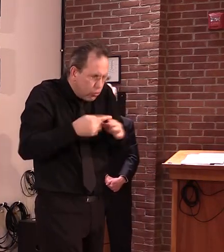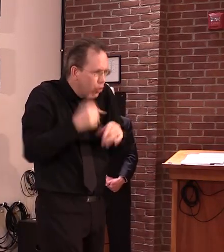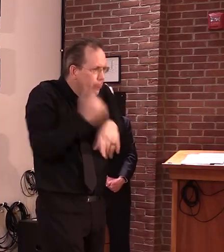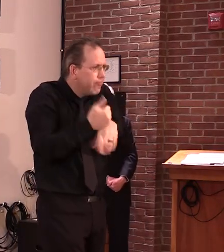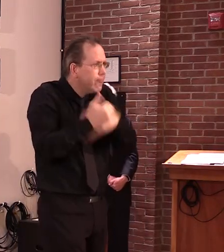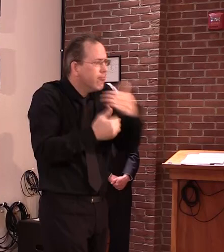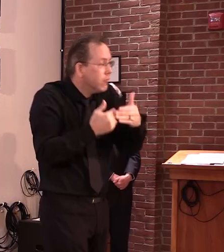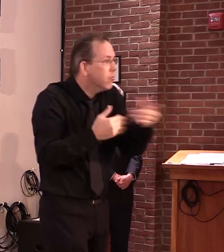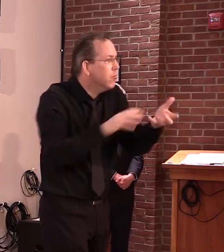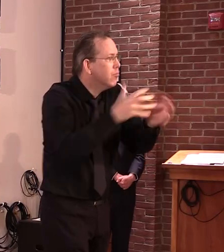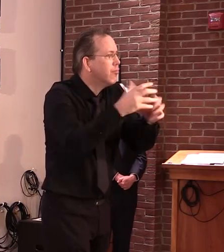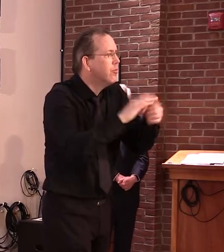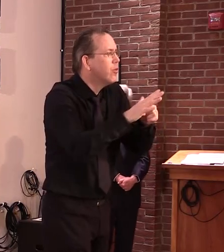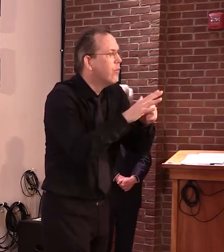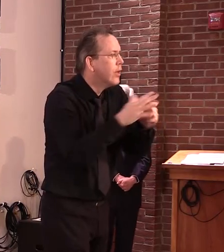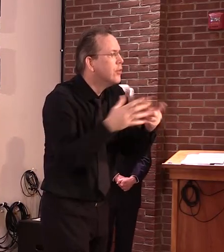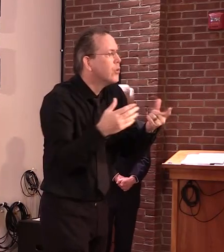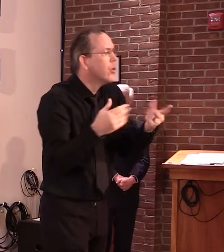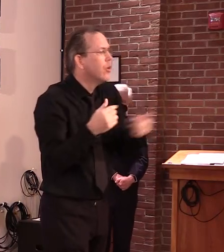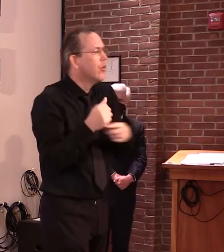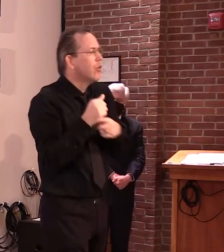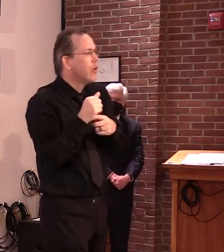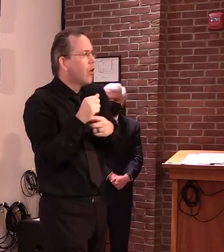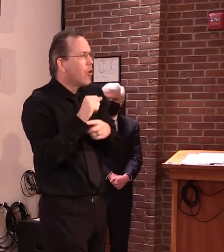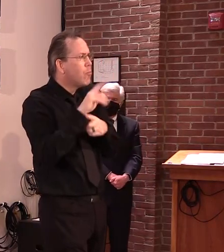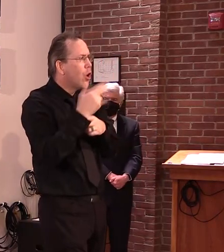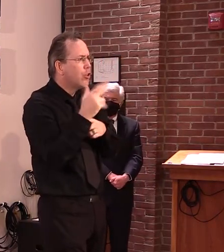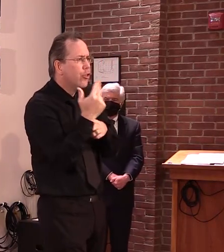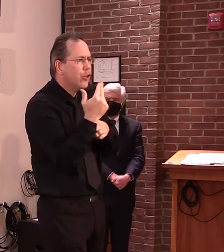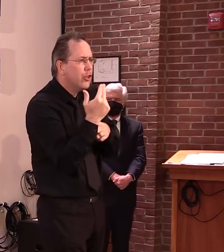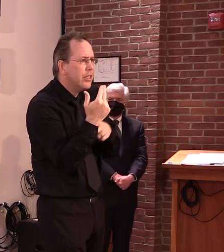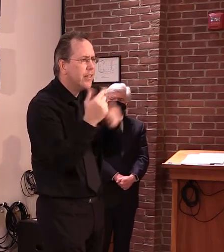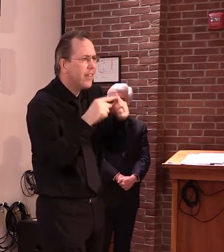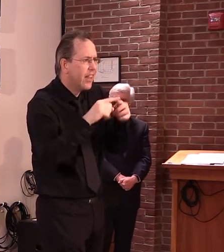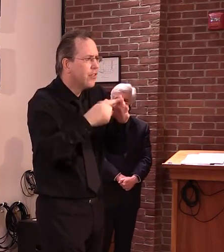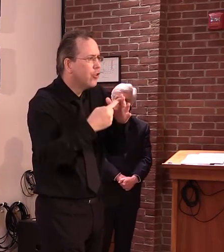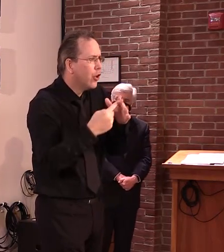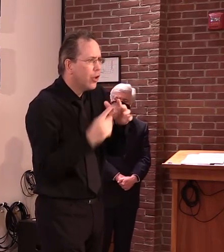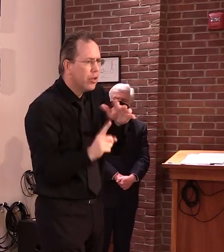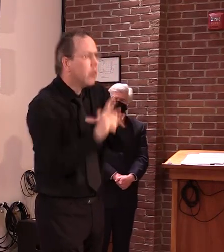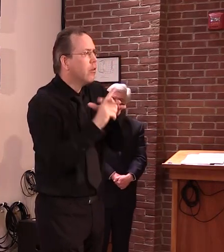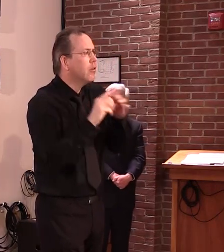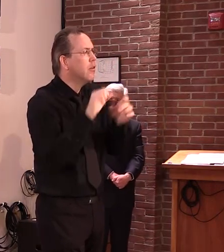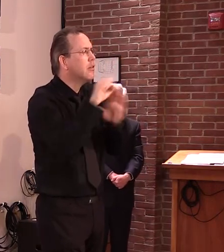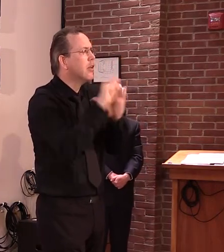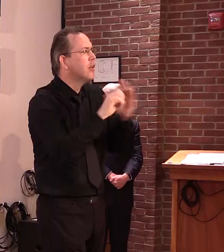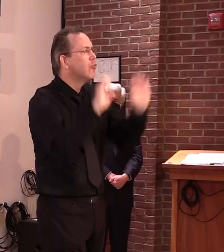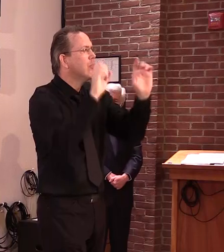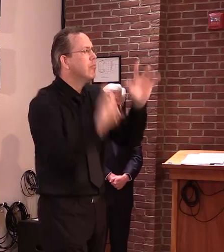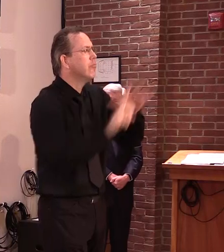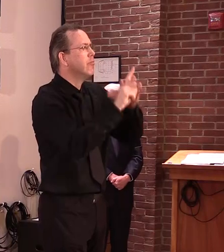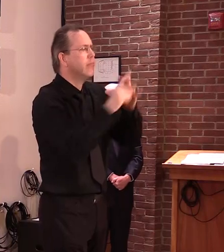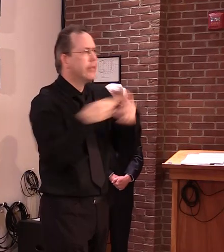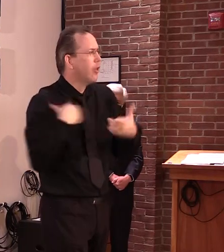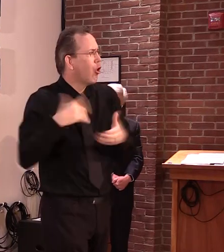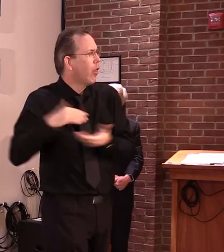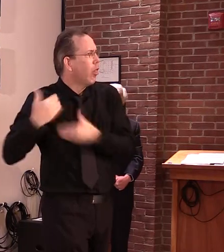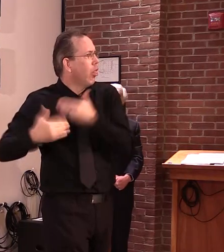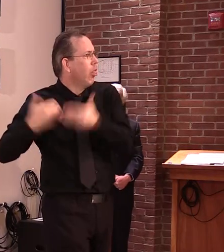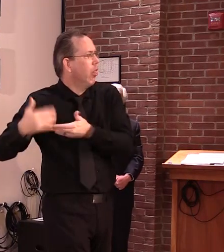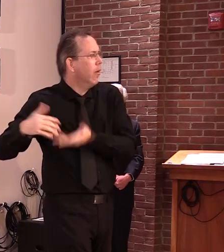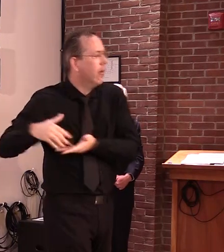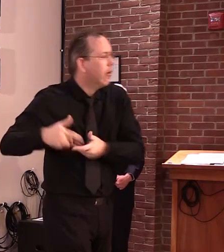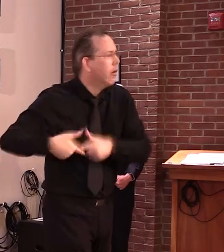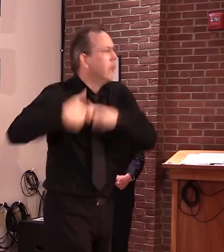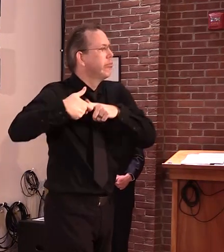into place. We'll know a lot more in August about where we're going with this, whether it's more testing in place